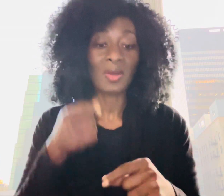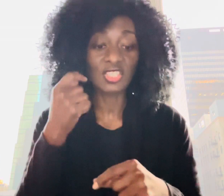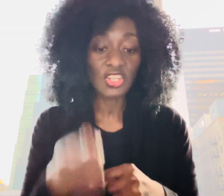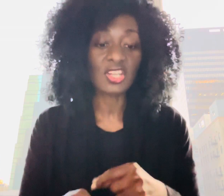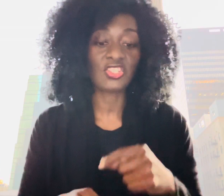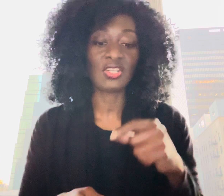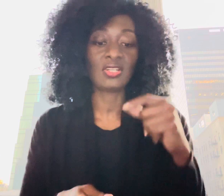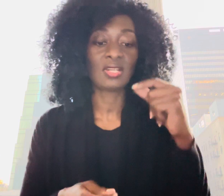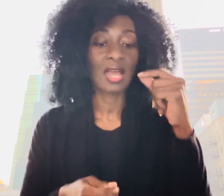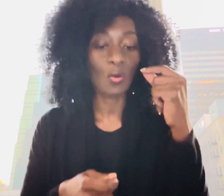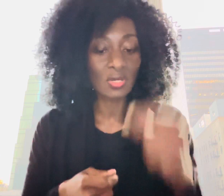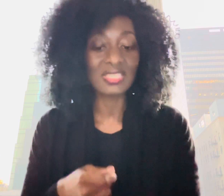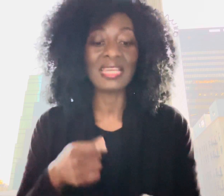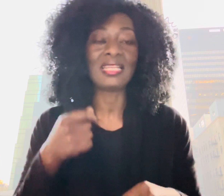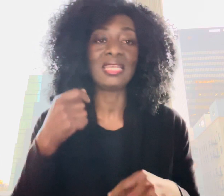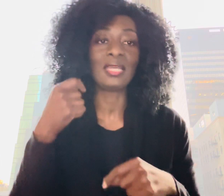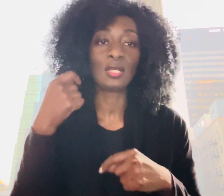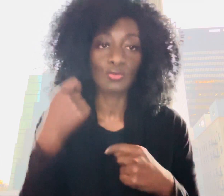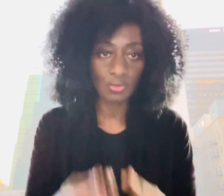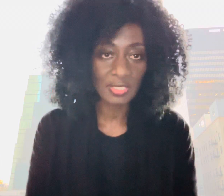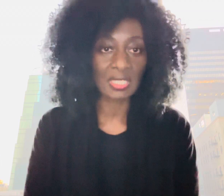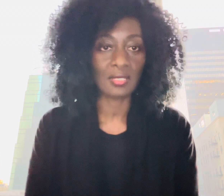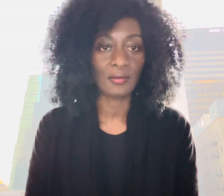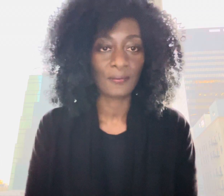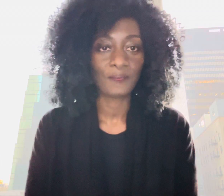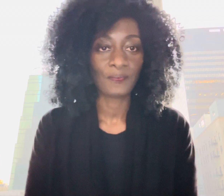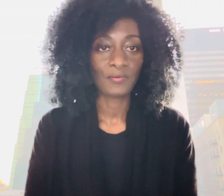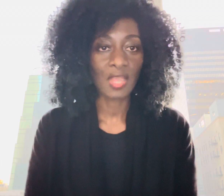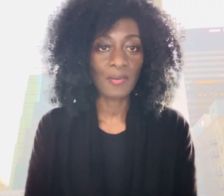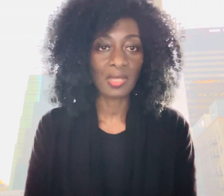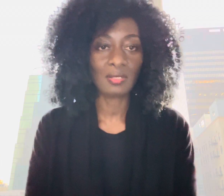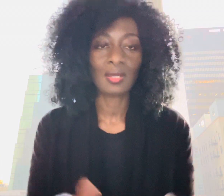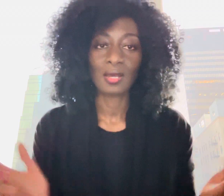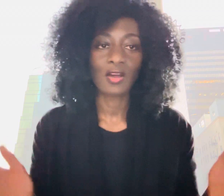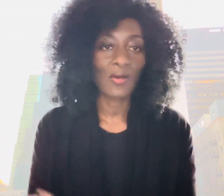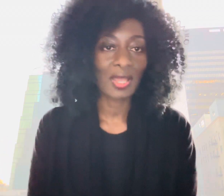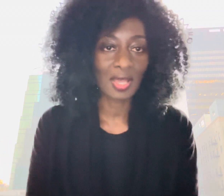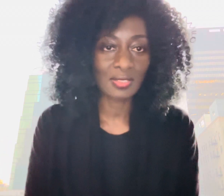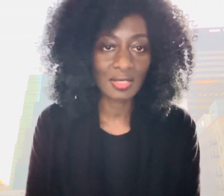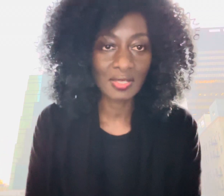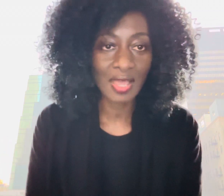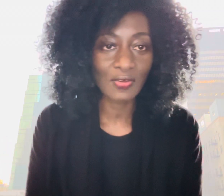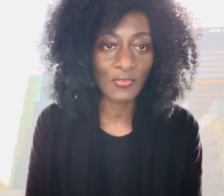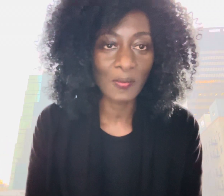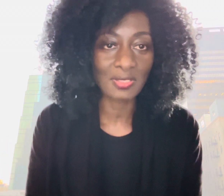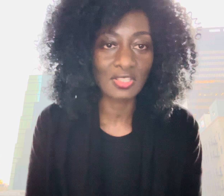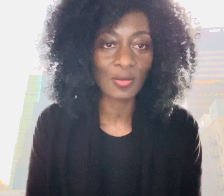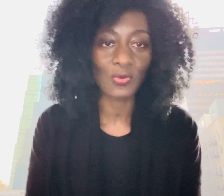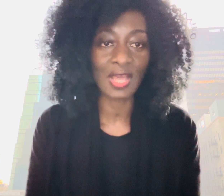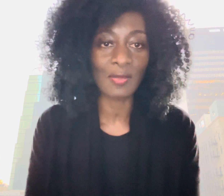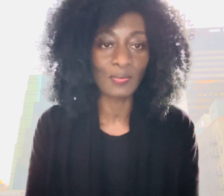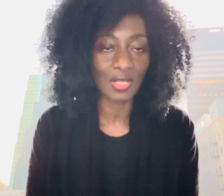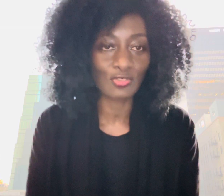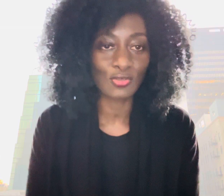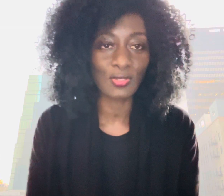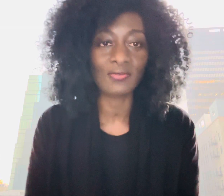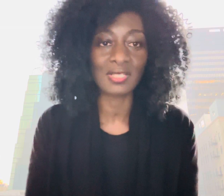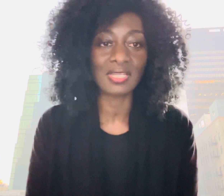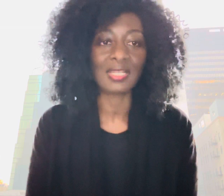by changing our daily routine amen all right guys that's the end of the message I pray that it blessed you if it did